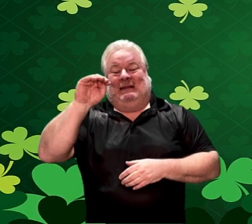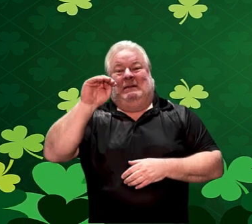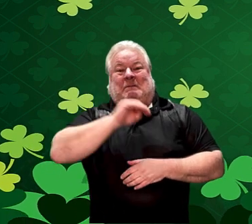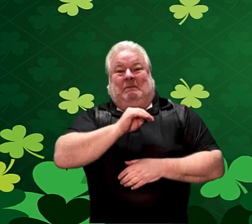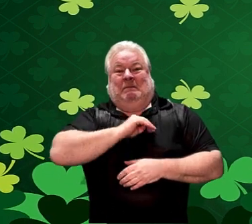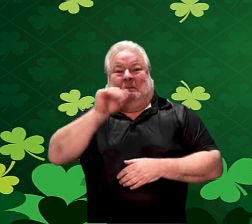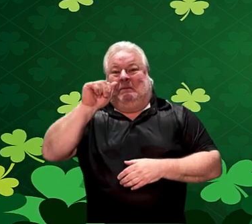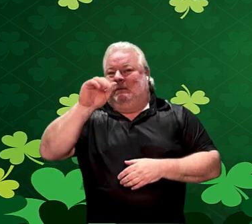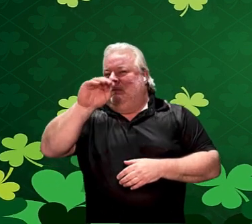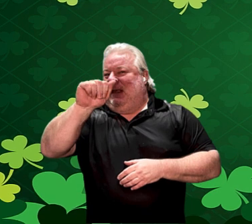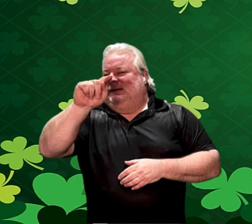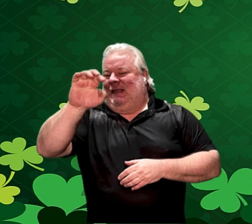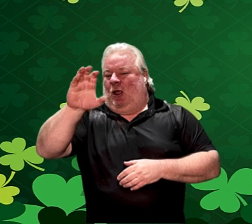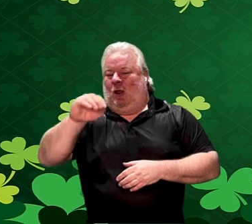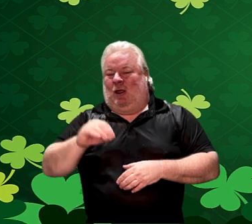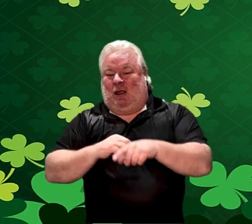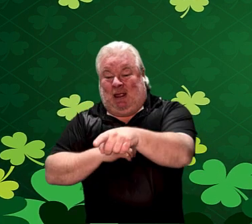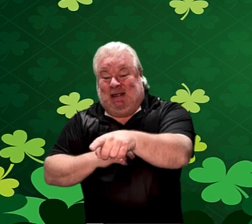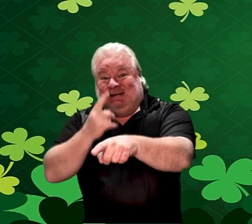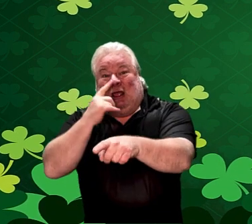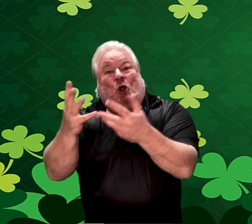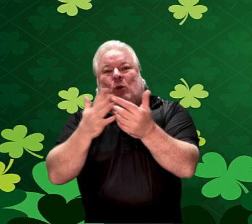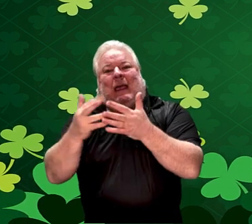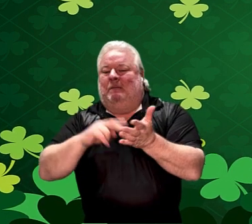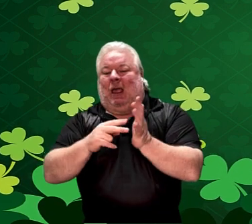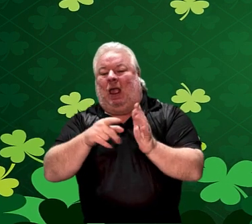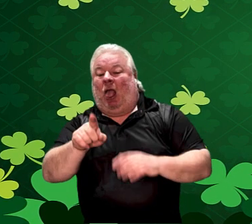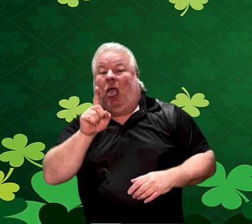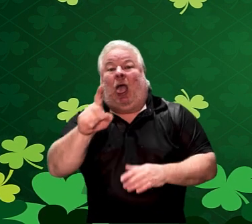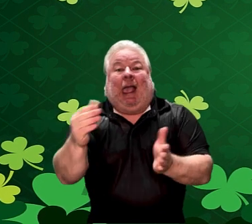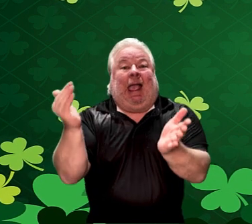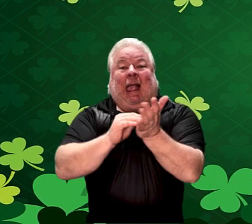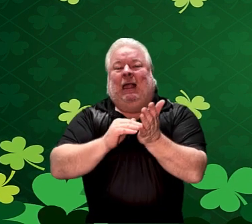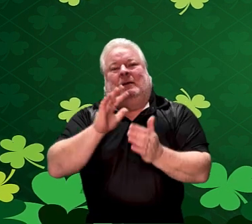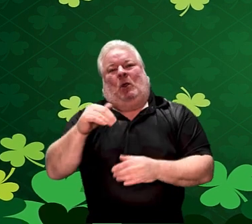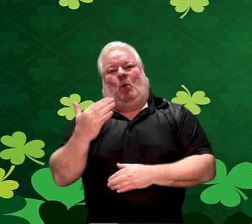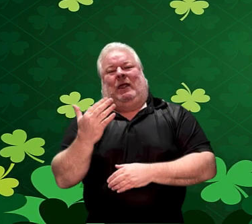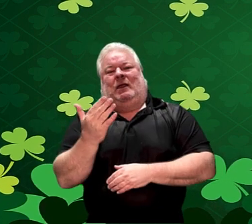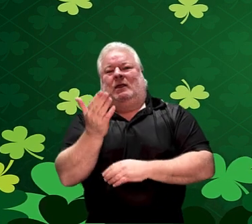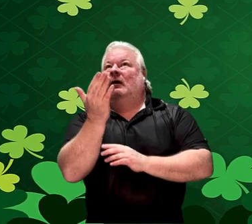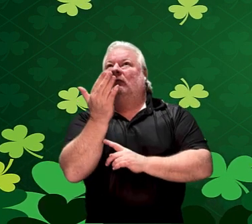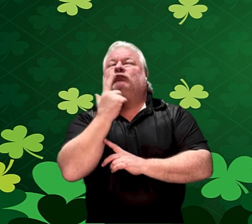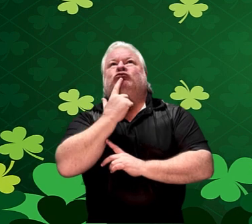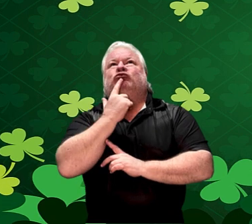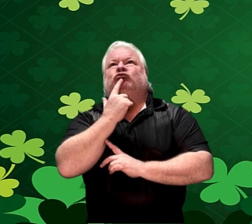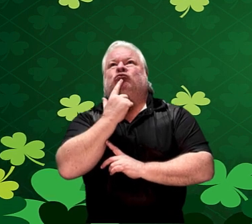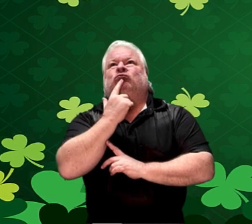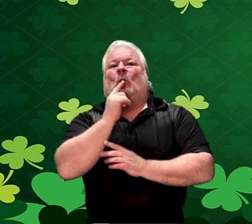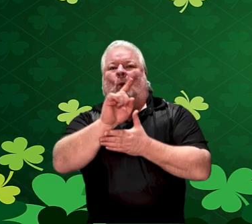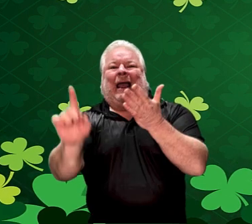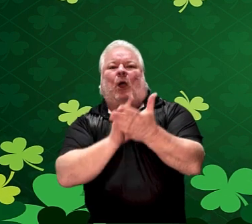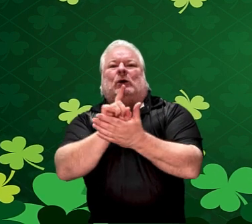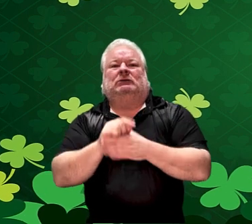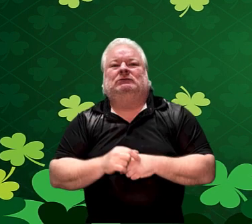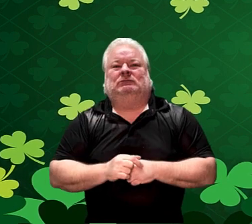now doesn't have this green. Now it's all gray. That means that Matias can't check in again for another hour.